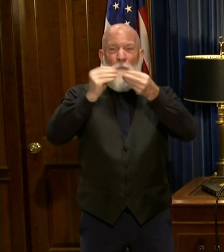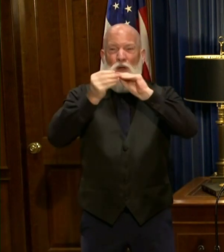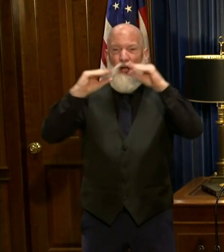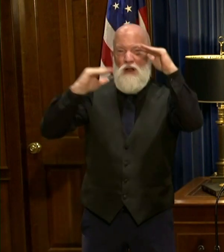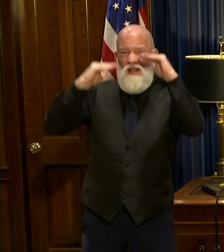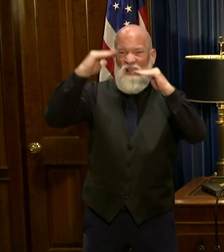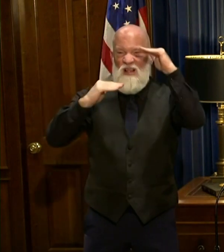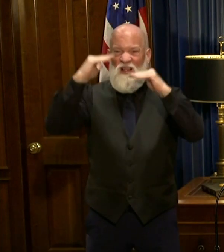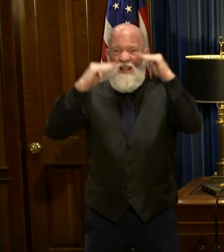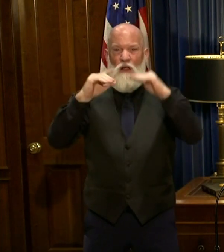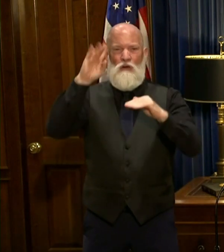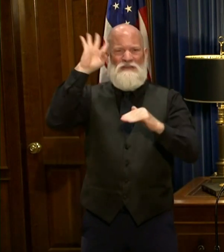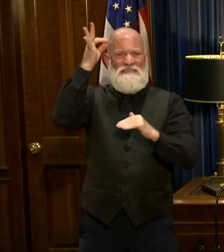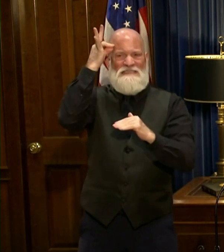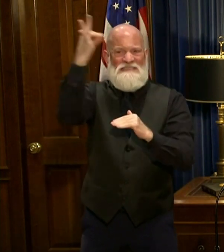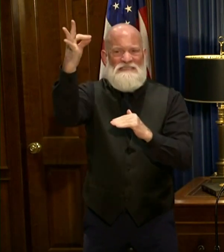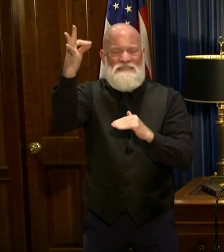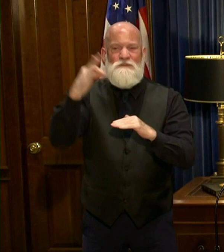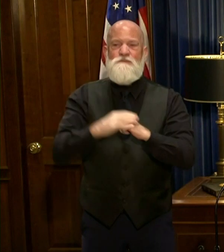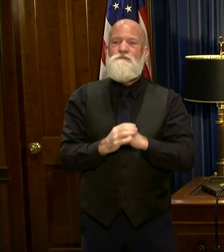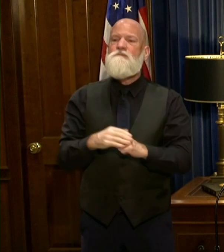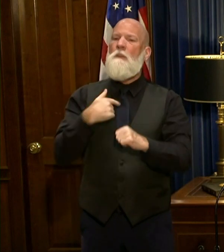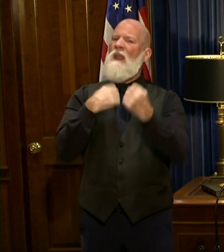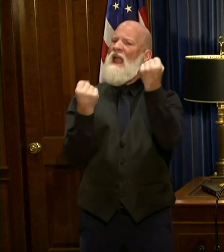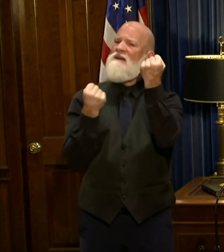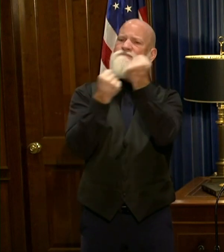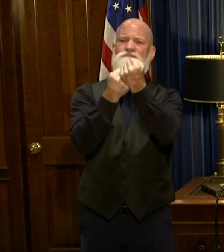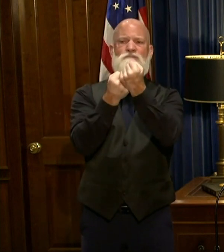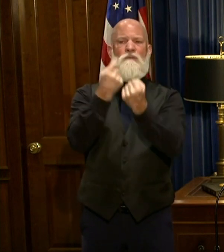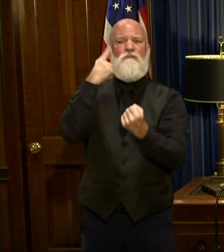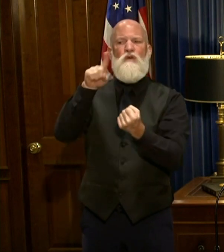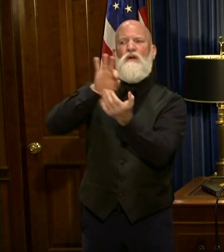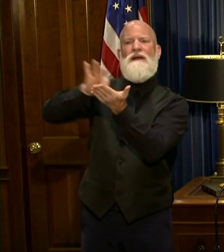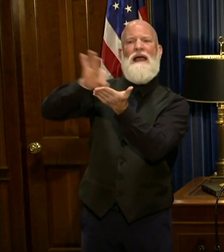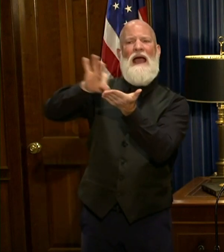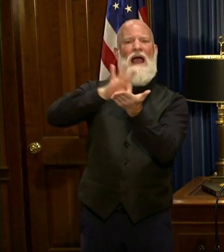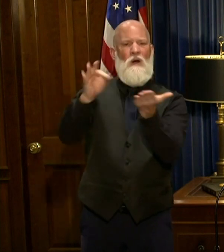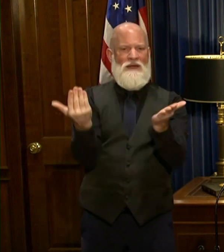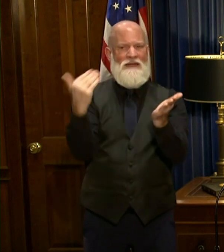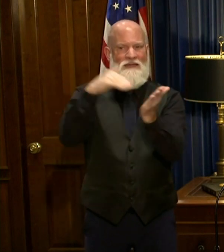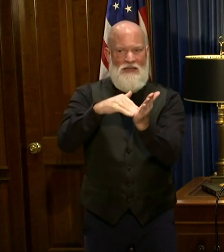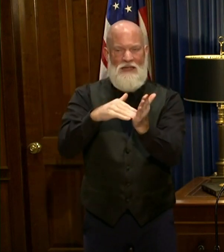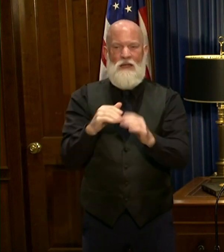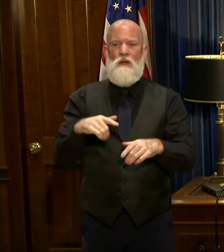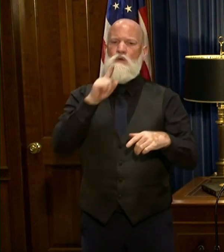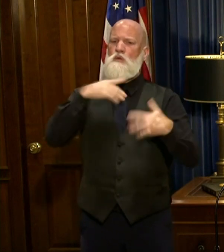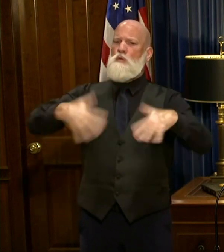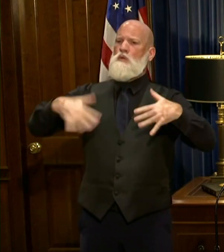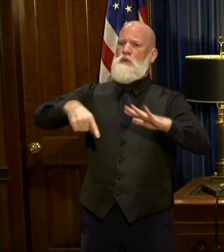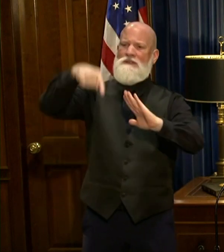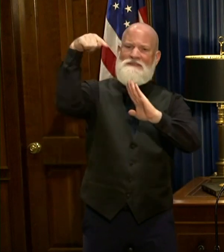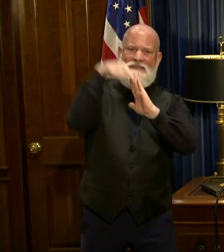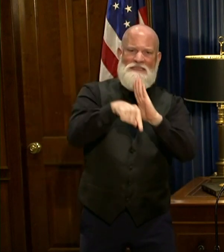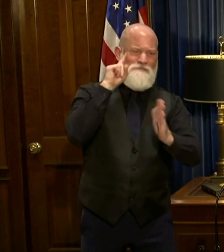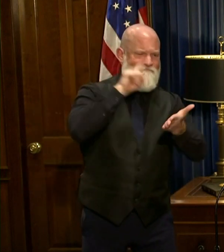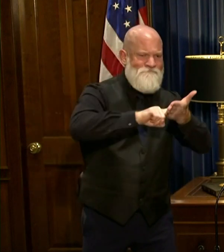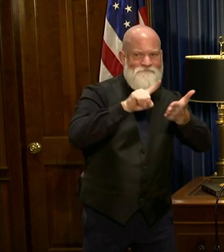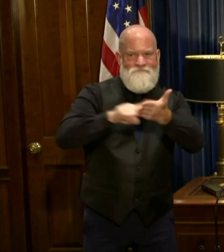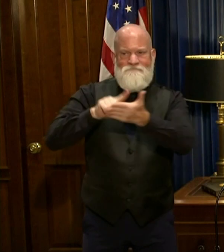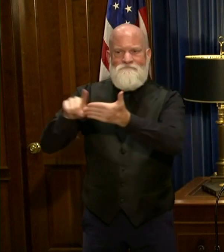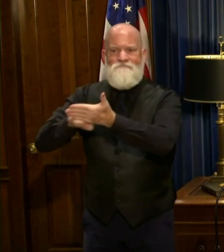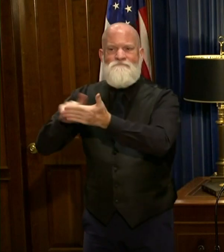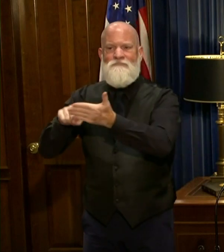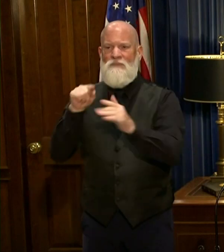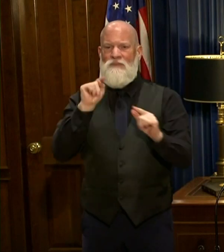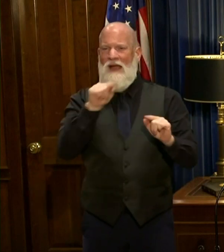many in backing a hand recount and urging a thorough investigation into any voting irregularities. The